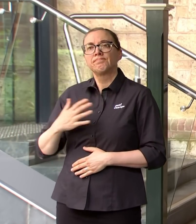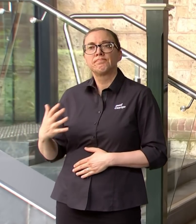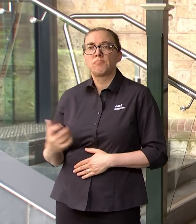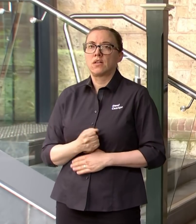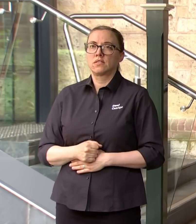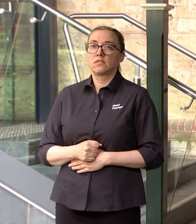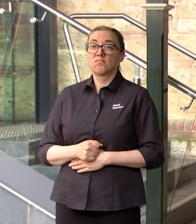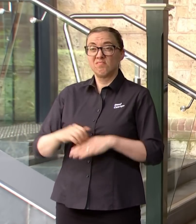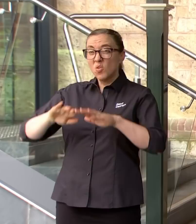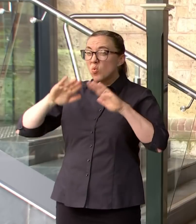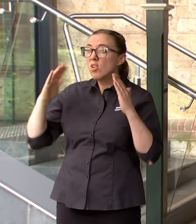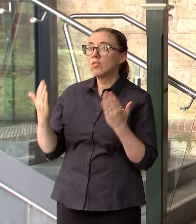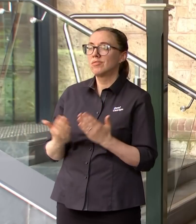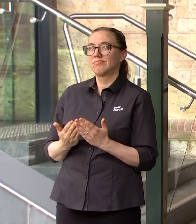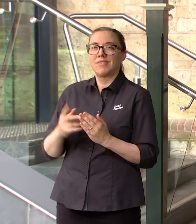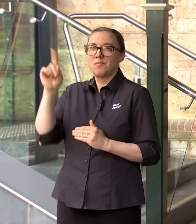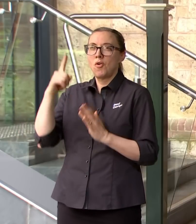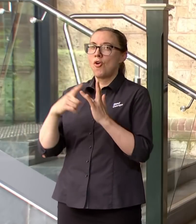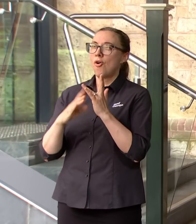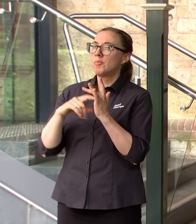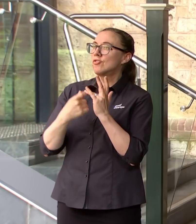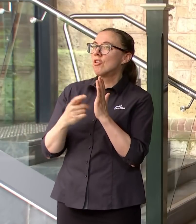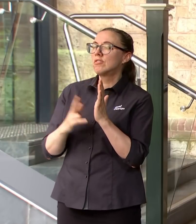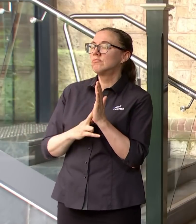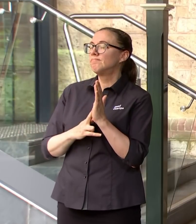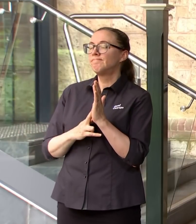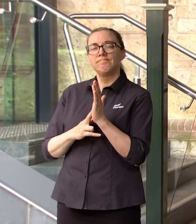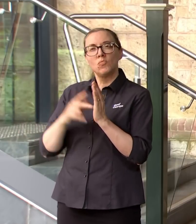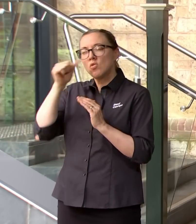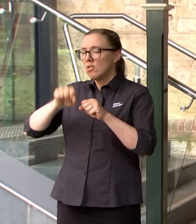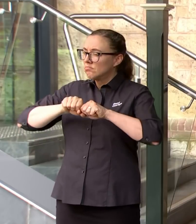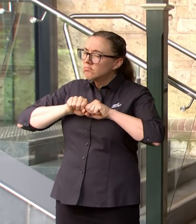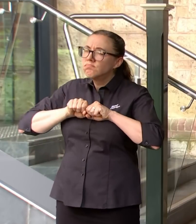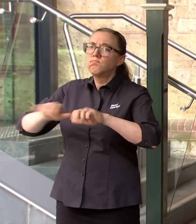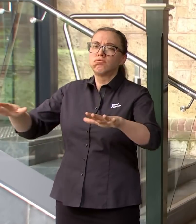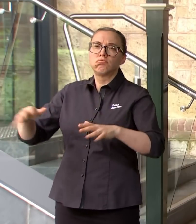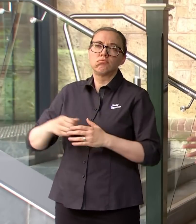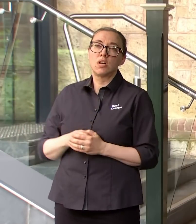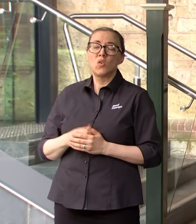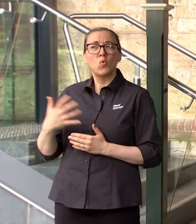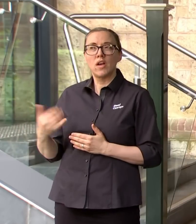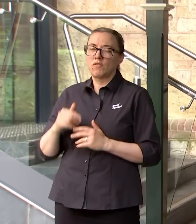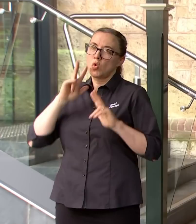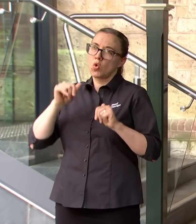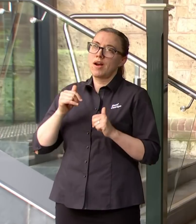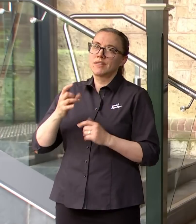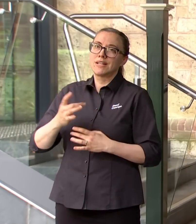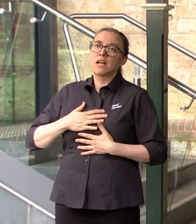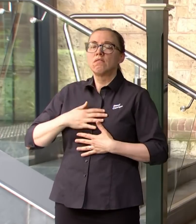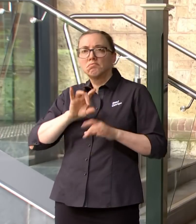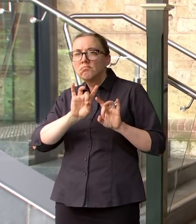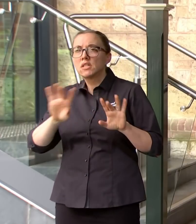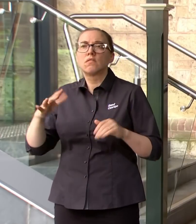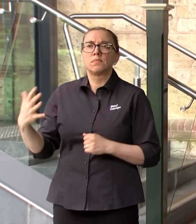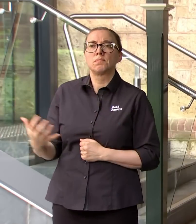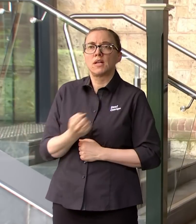Omicron it's highly transmissible and we've got to take actions to protect ourselves and so I don't think anybody should be thinking